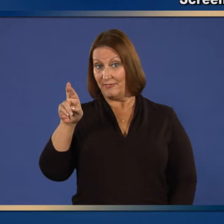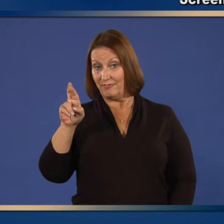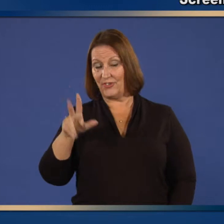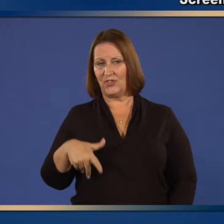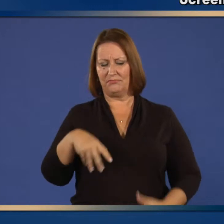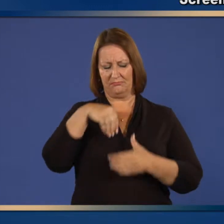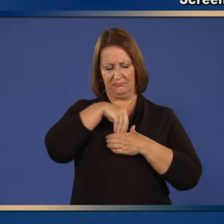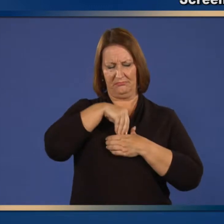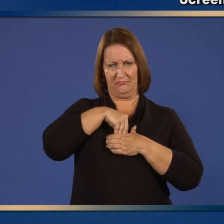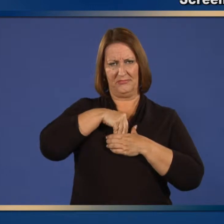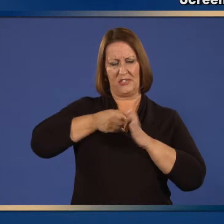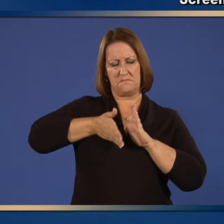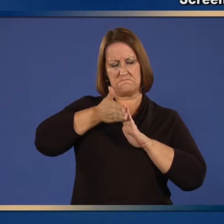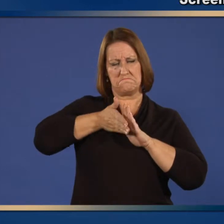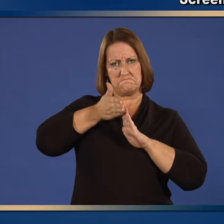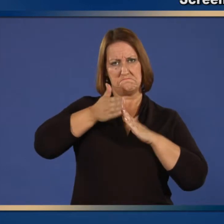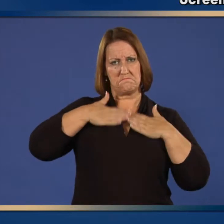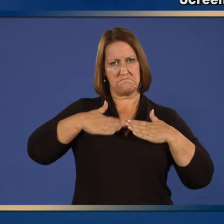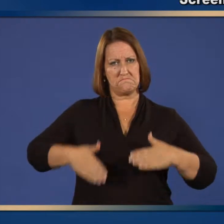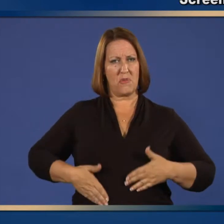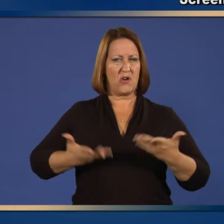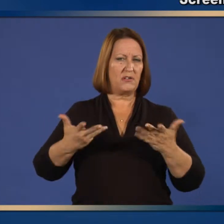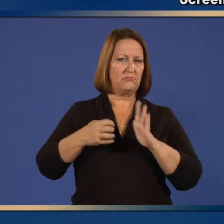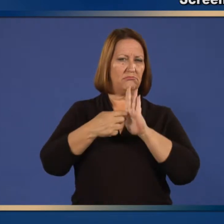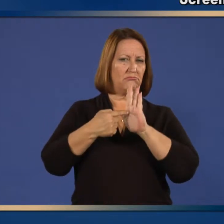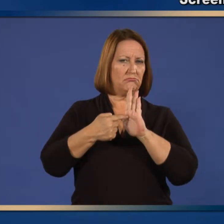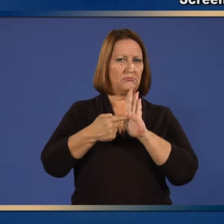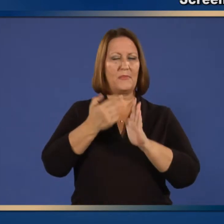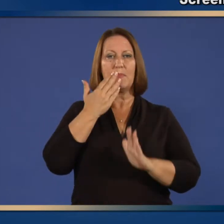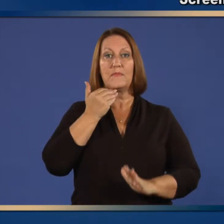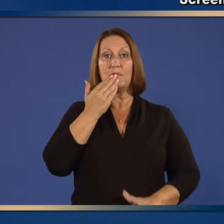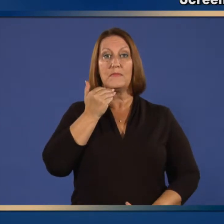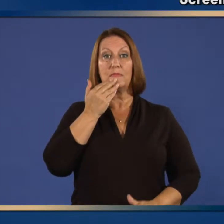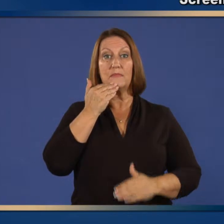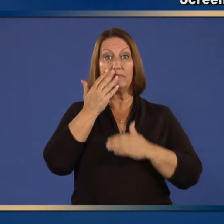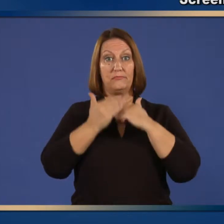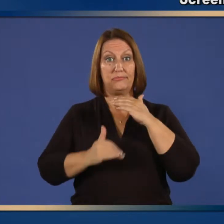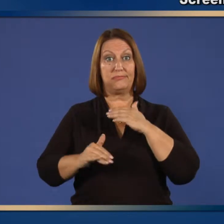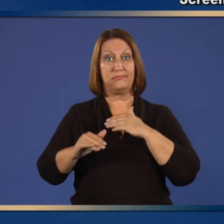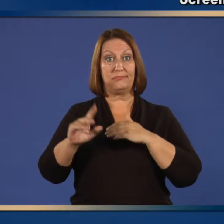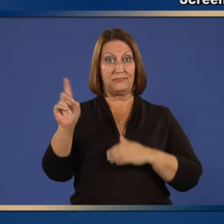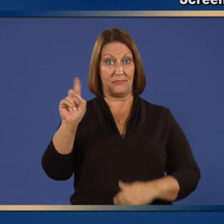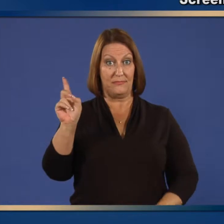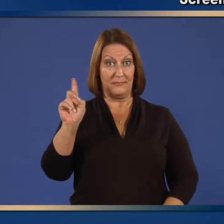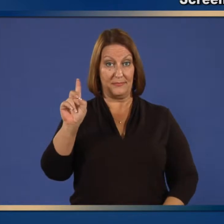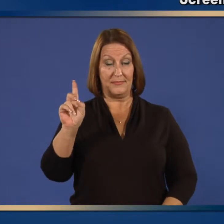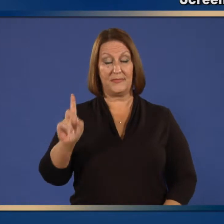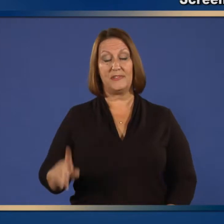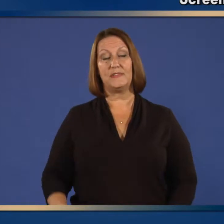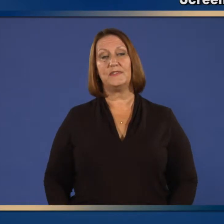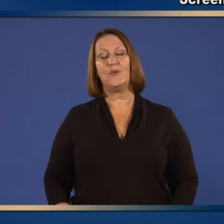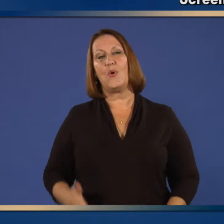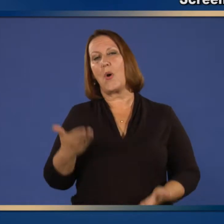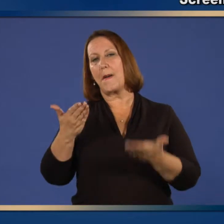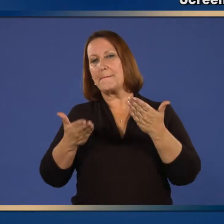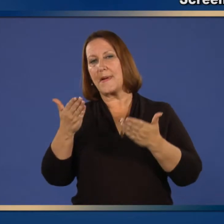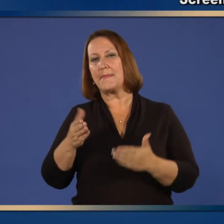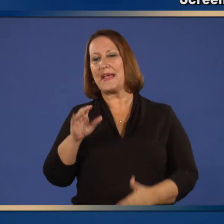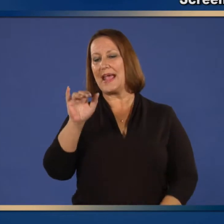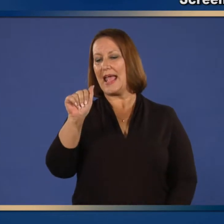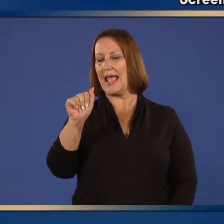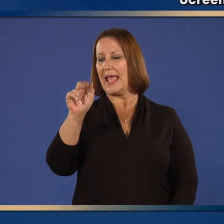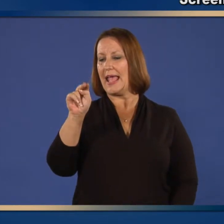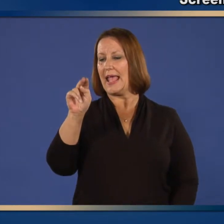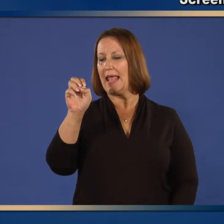metabolic disease, such as diabetes, or anemia